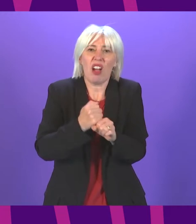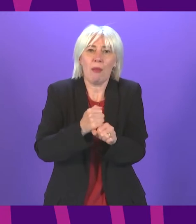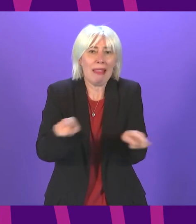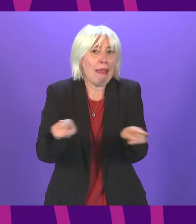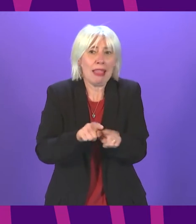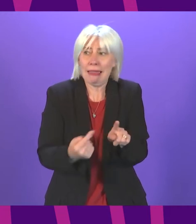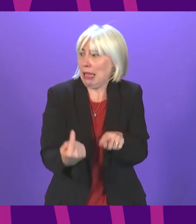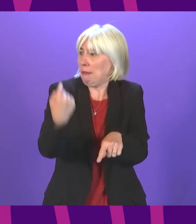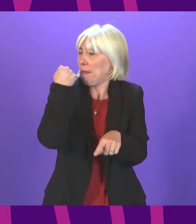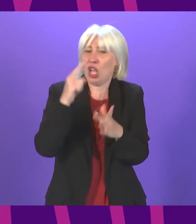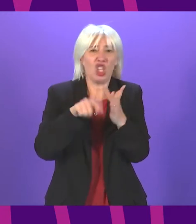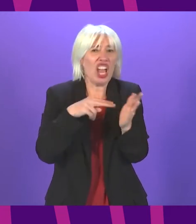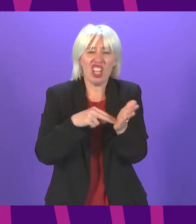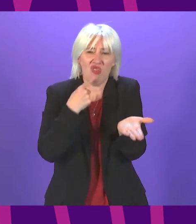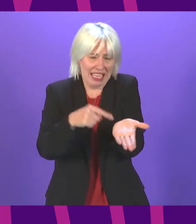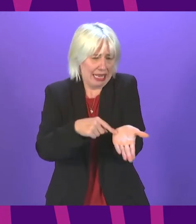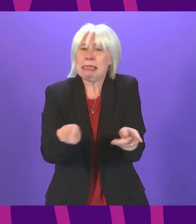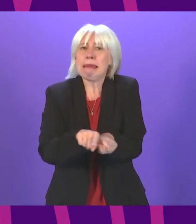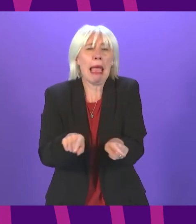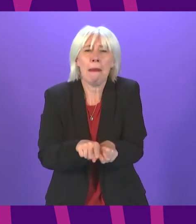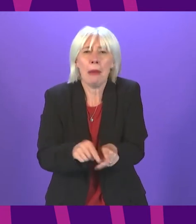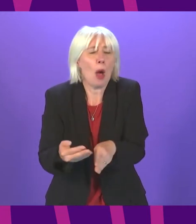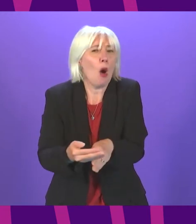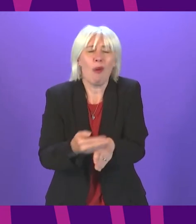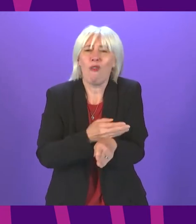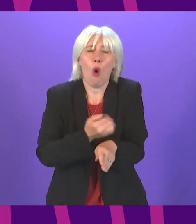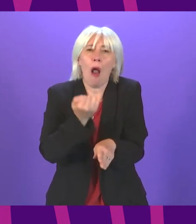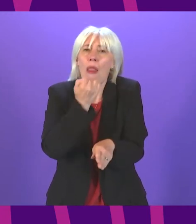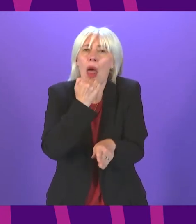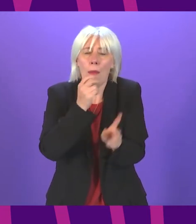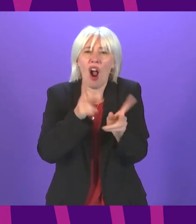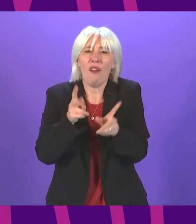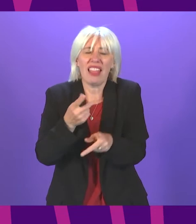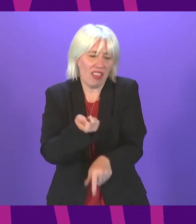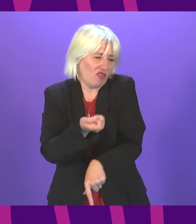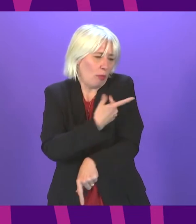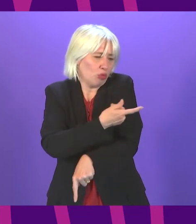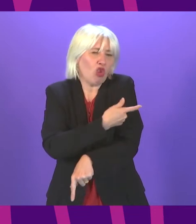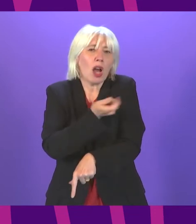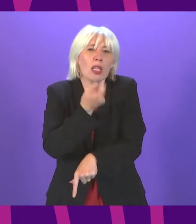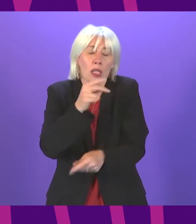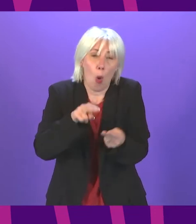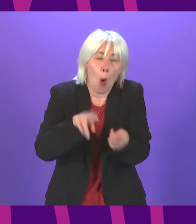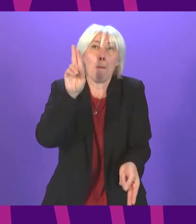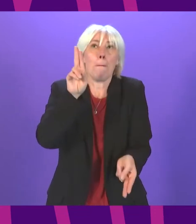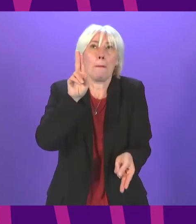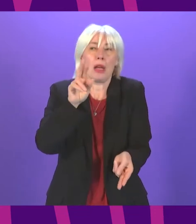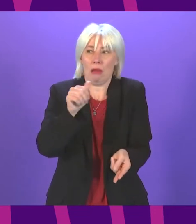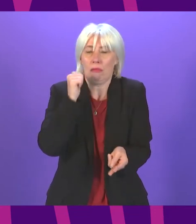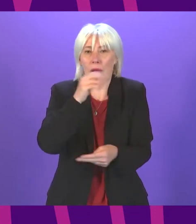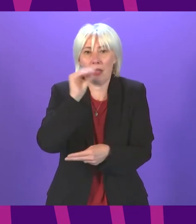in January of this year, before the record number of deaths were announced this summer. If...